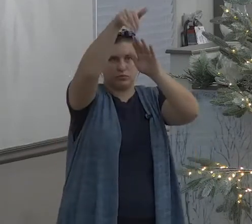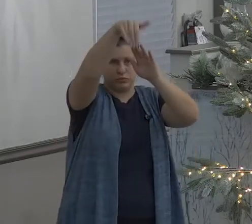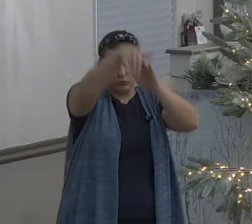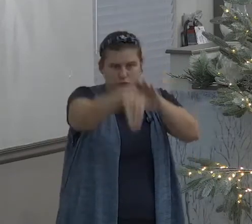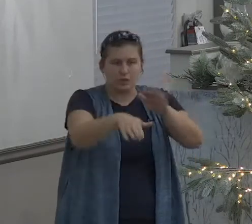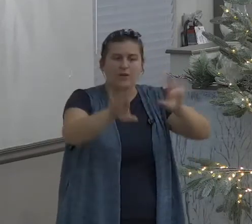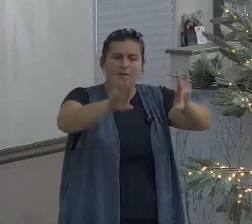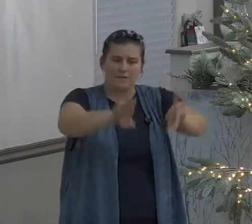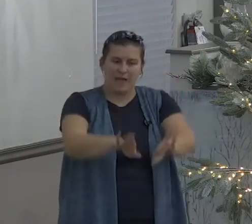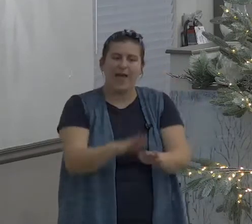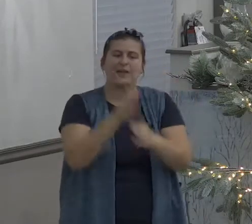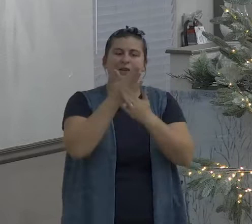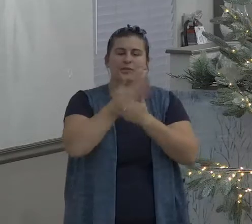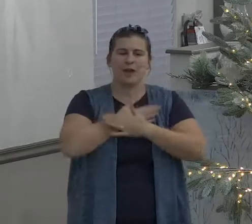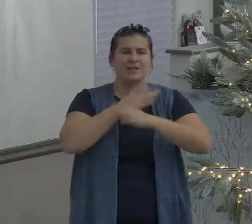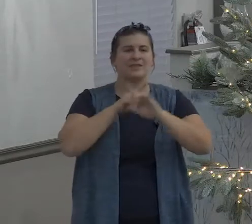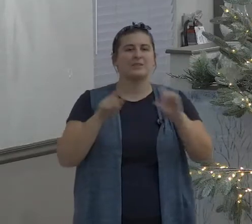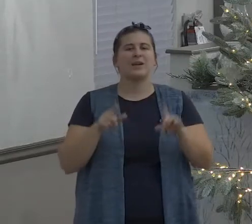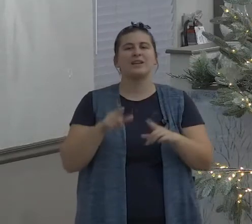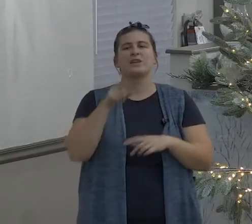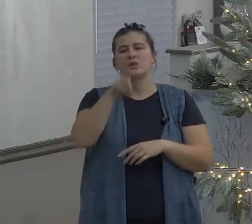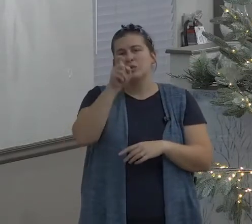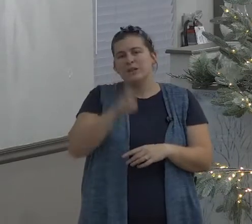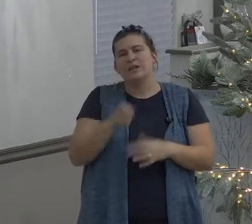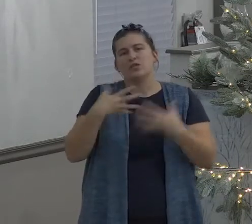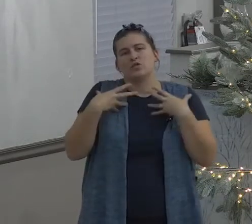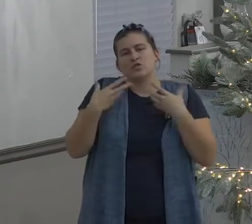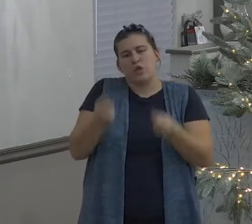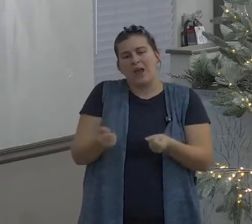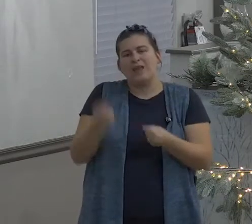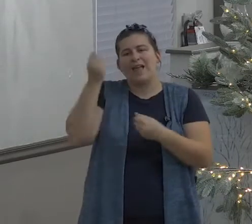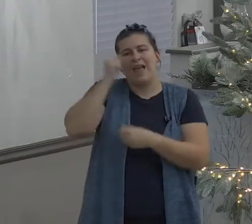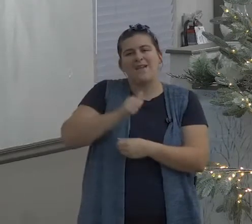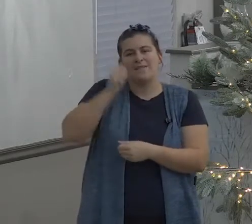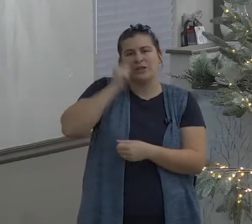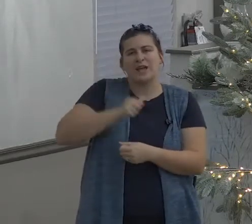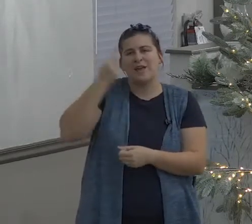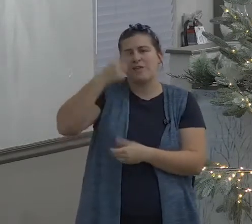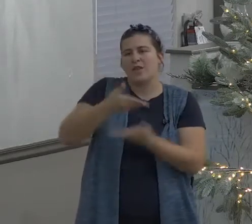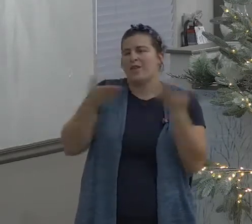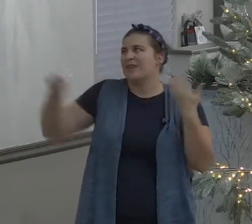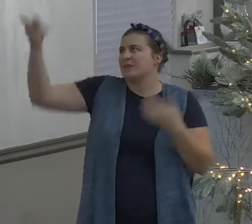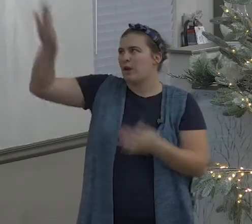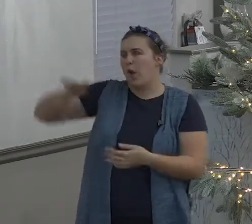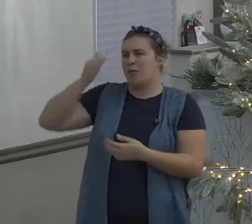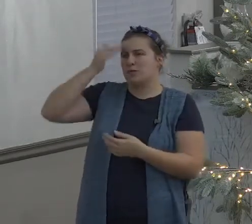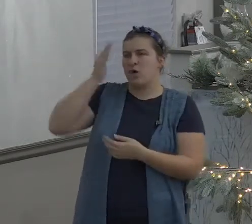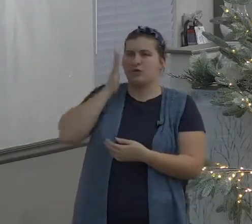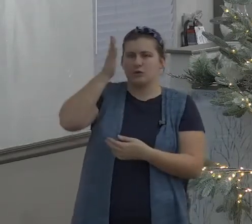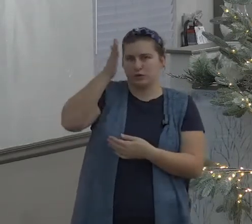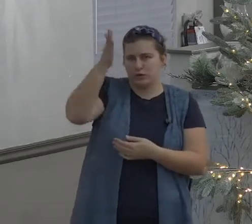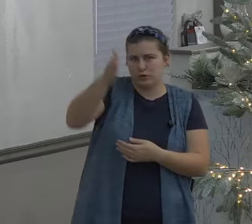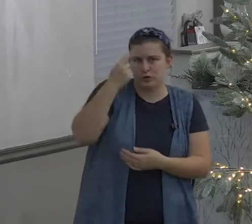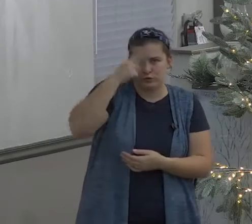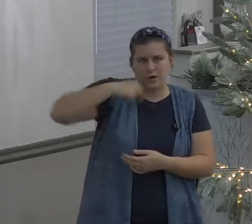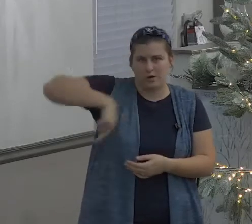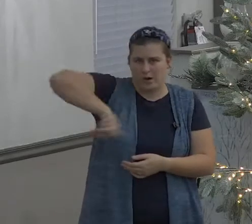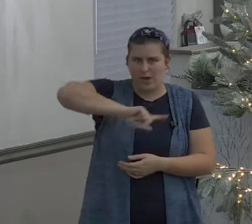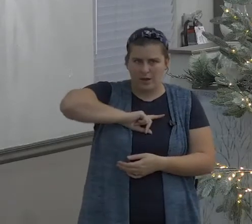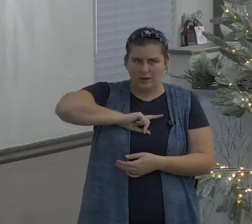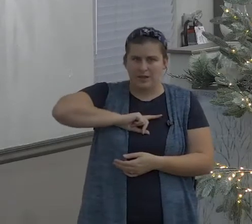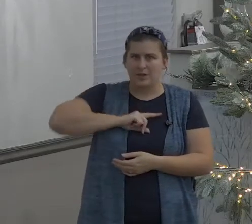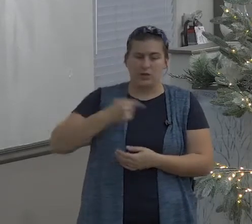a mountain already okay but understand on the other side that mountain is a valley you get the rest maybe a little bit but